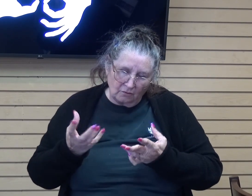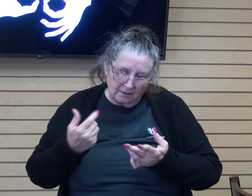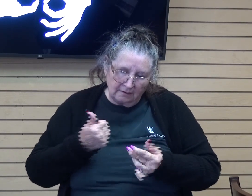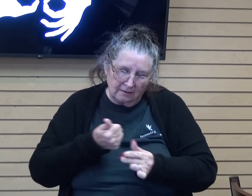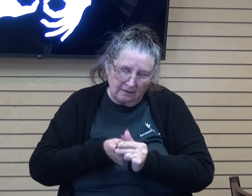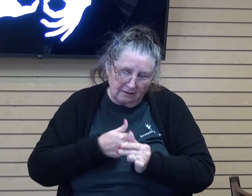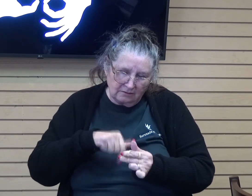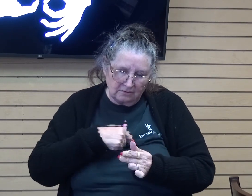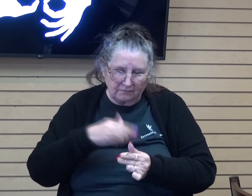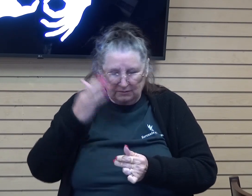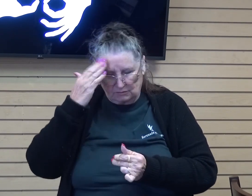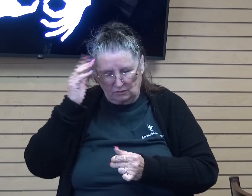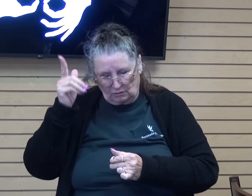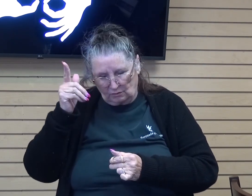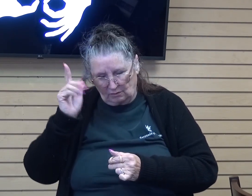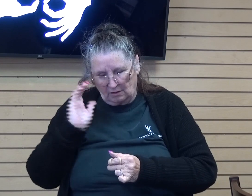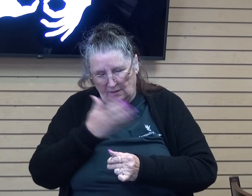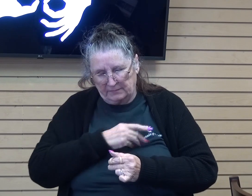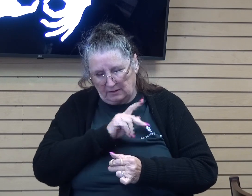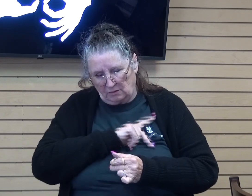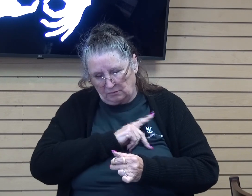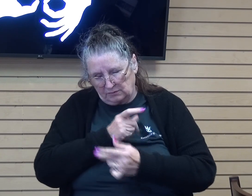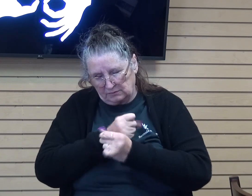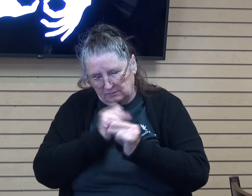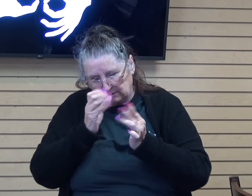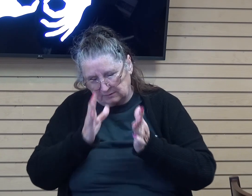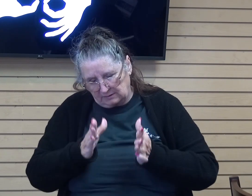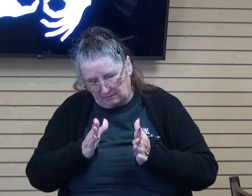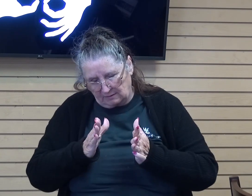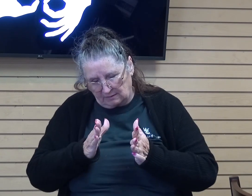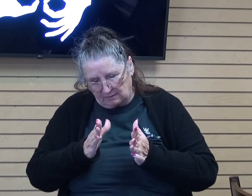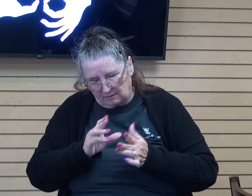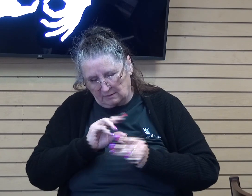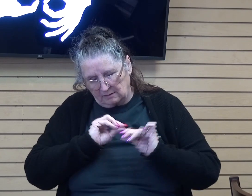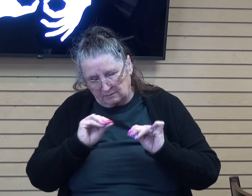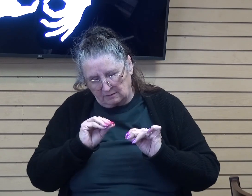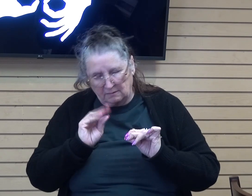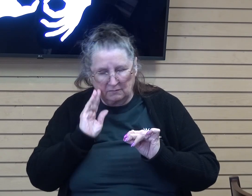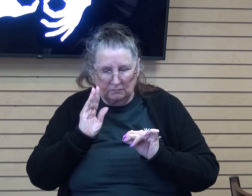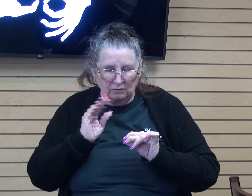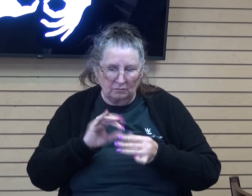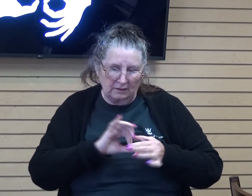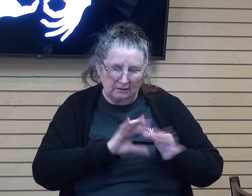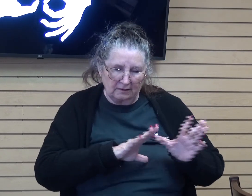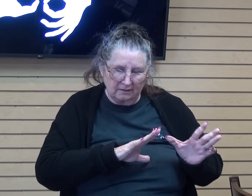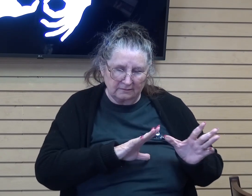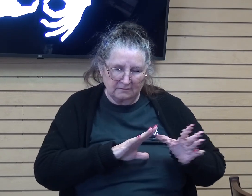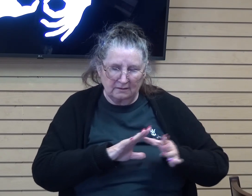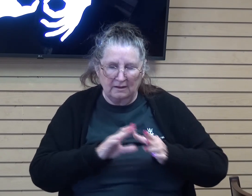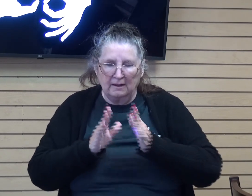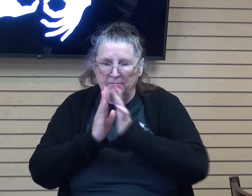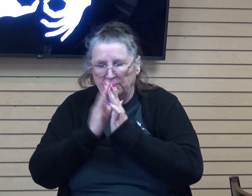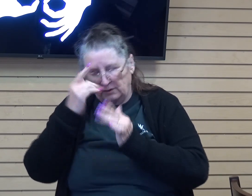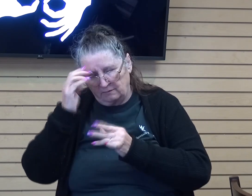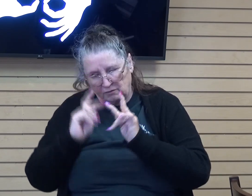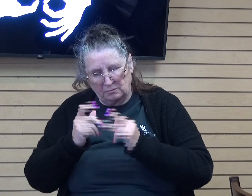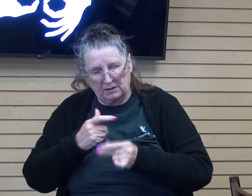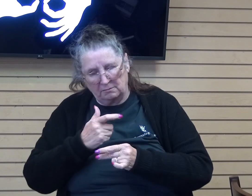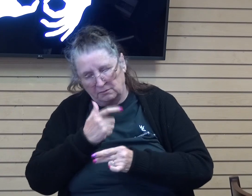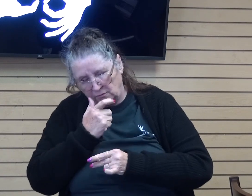to come to know you as our personal Savior, so that none of us would be lost. And Lord, I just pray for those who are listening, that